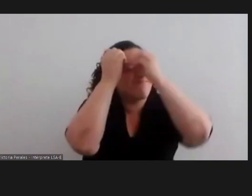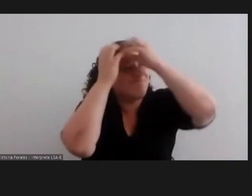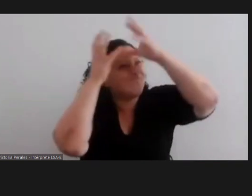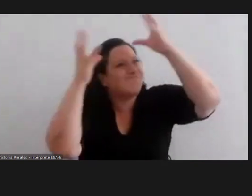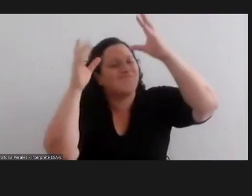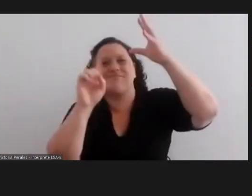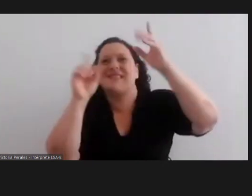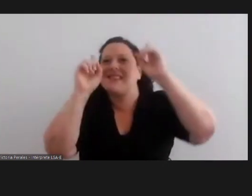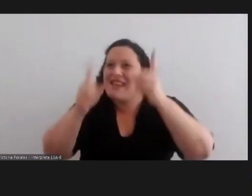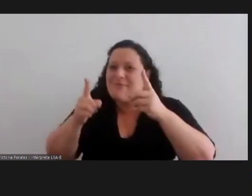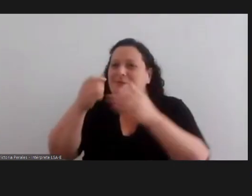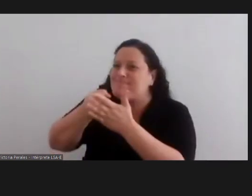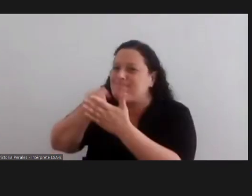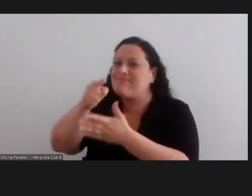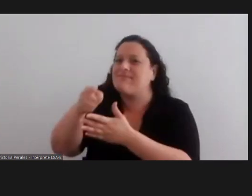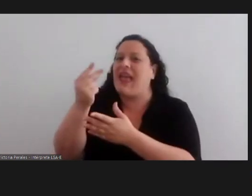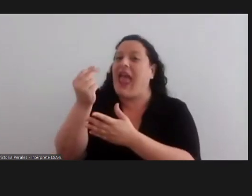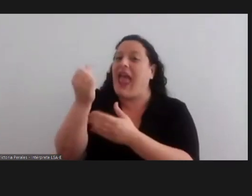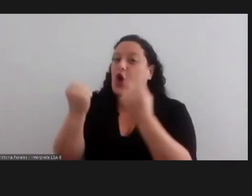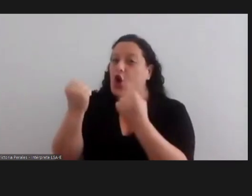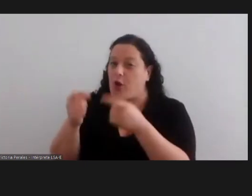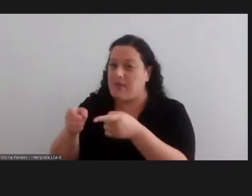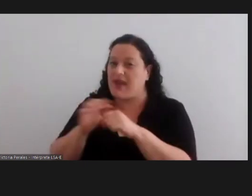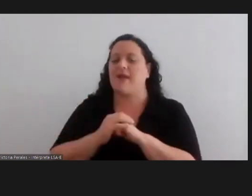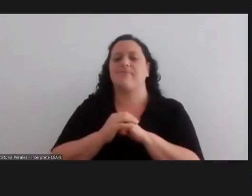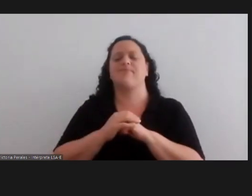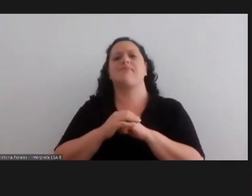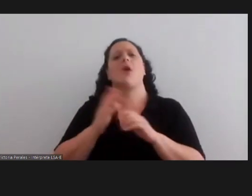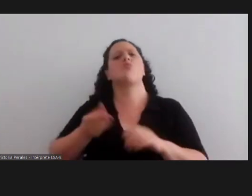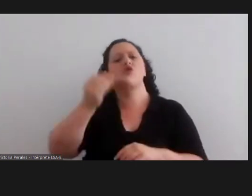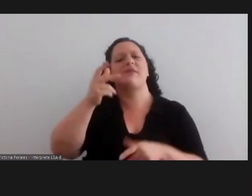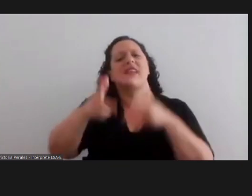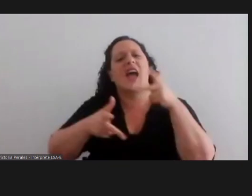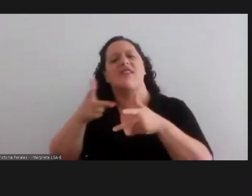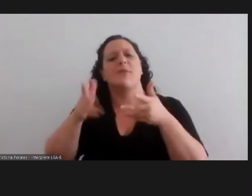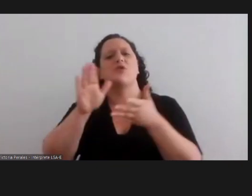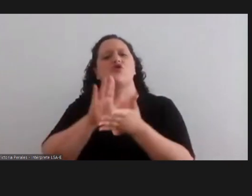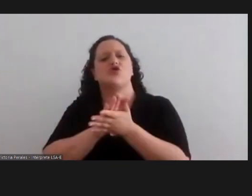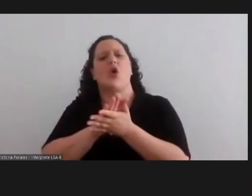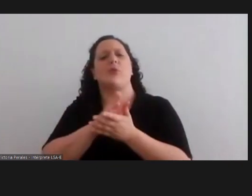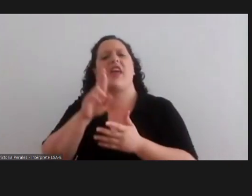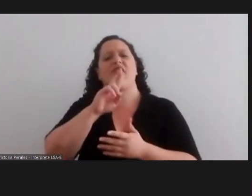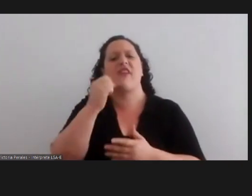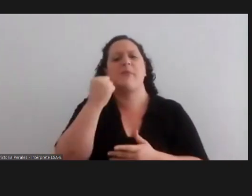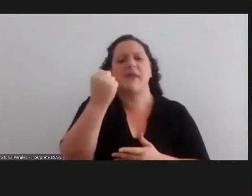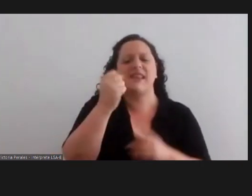the economic field today we spoke of feminist and transfeminist perspective because the gender